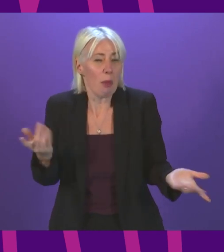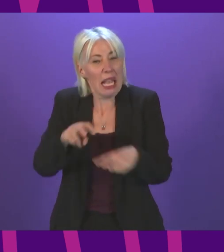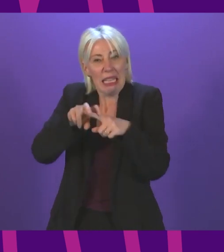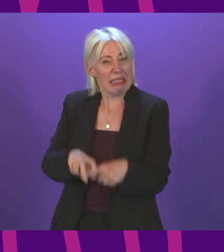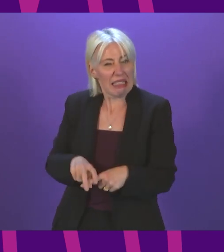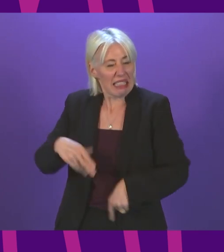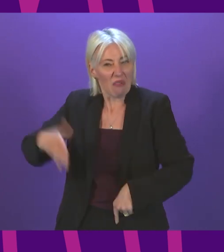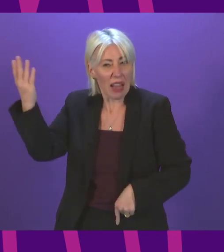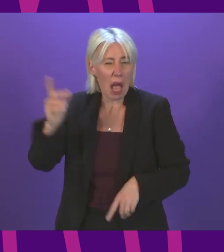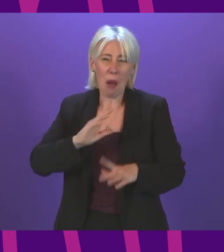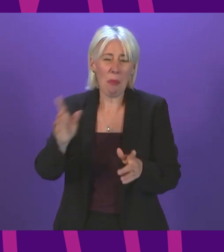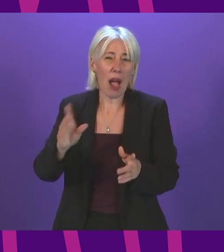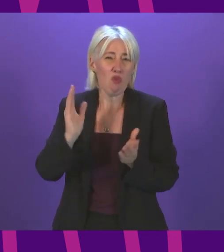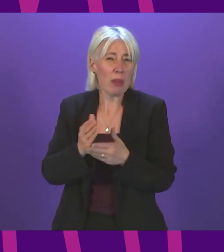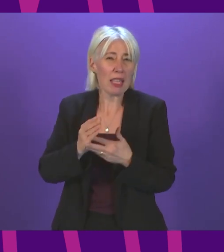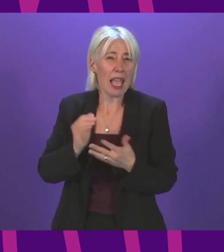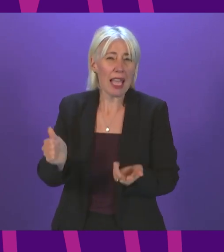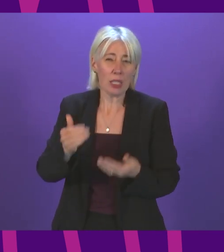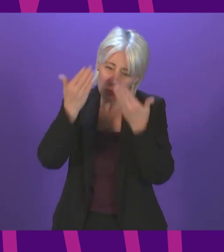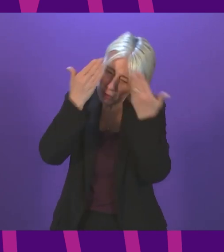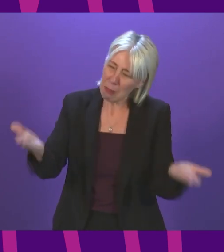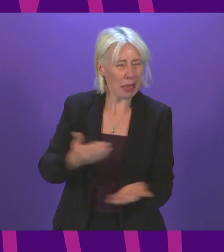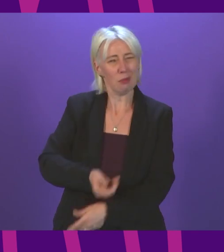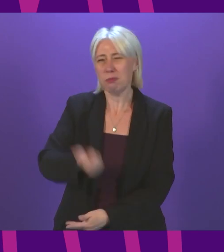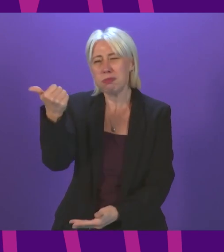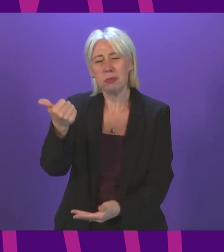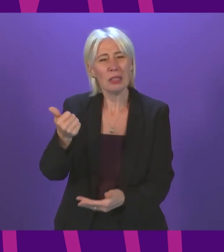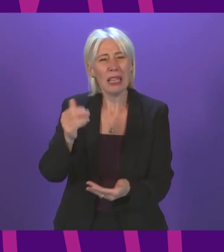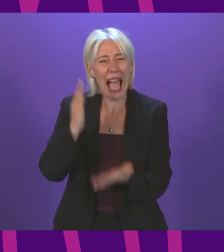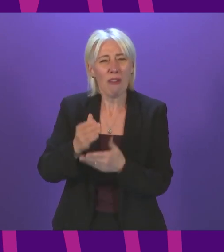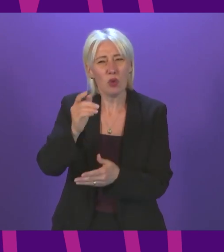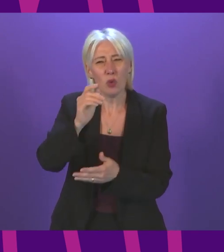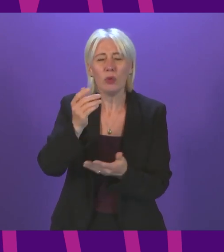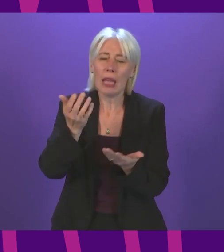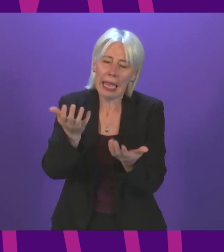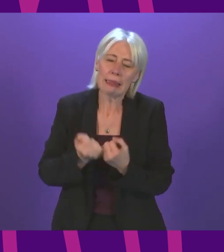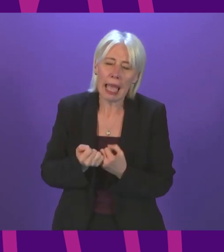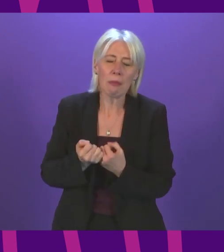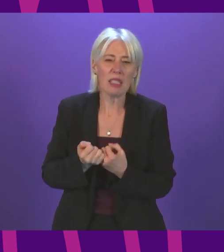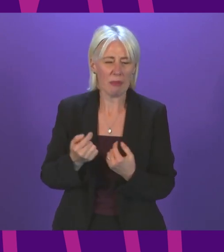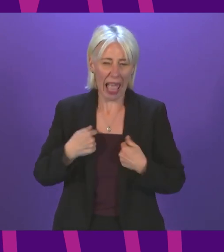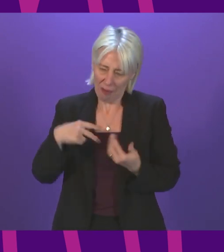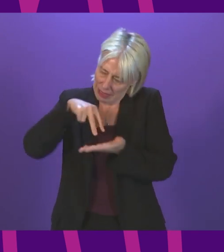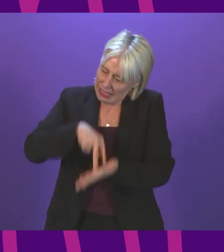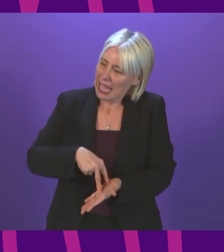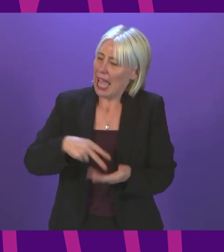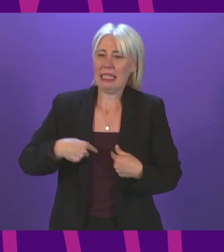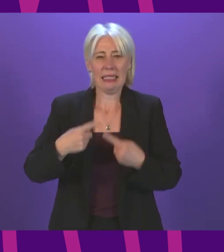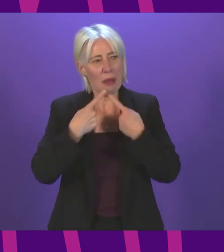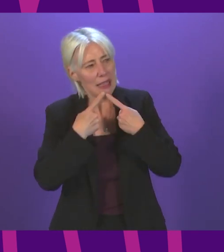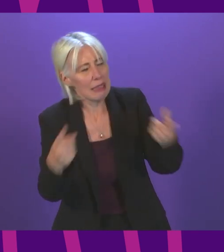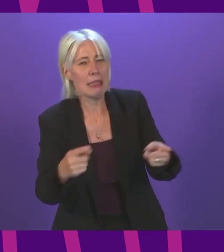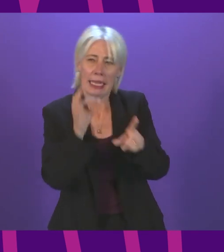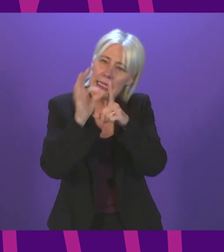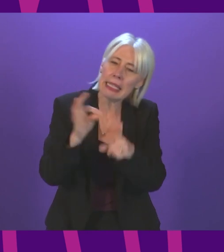But he will lack credibility if he does not acknowledge that fact. In fact, I have stood up here and managed to give you detail